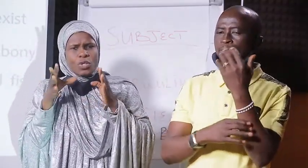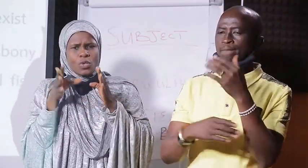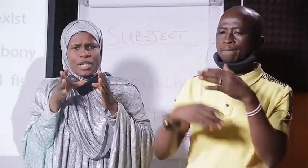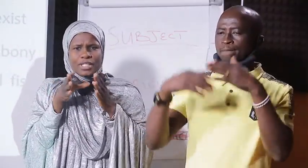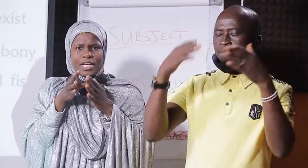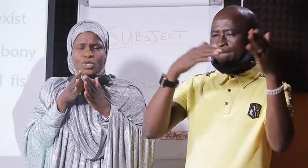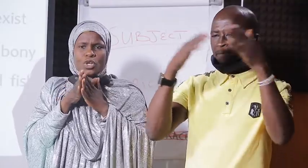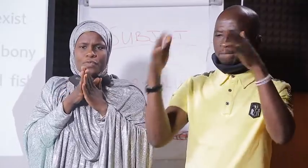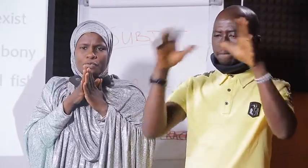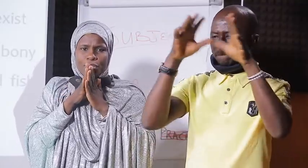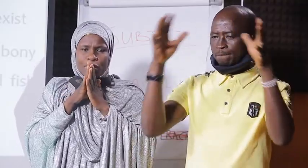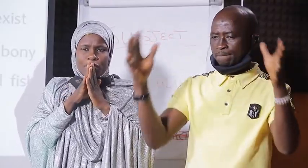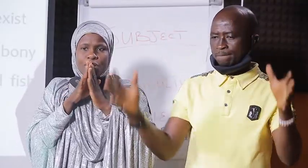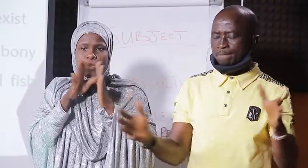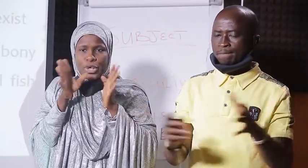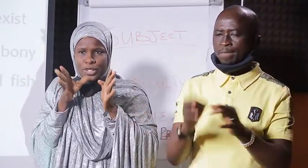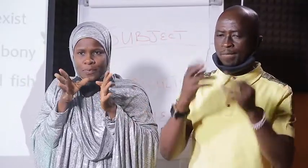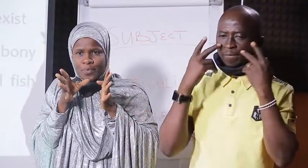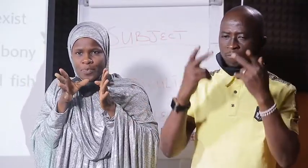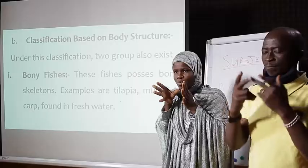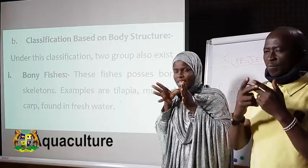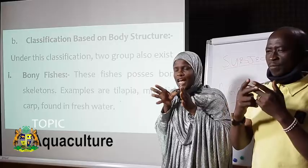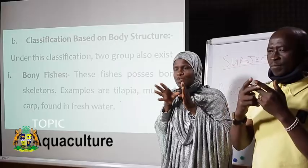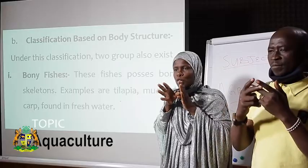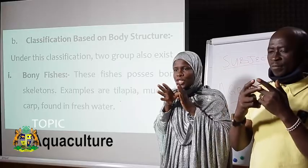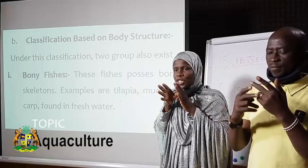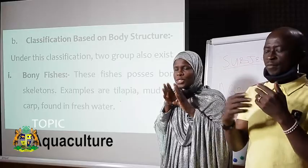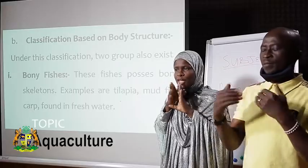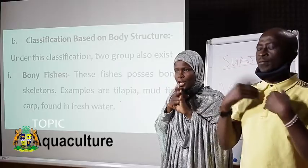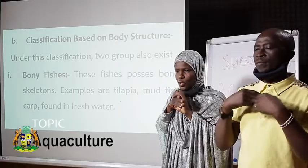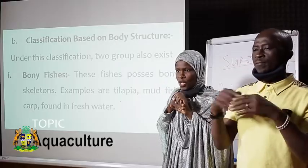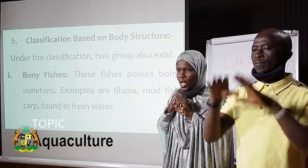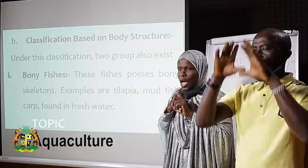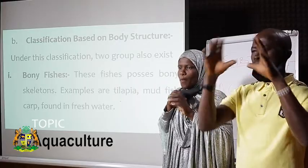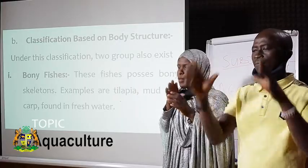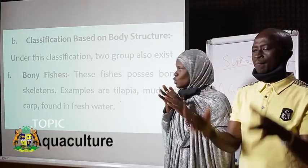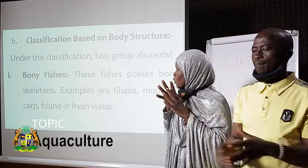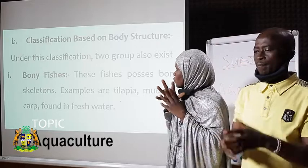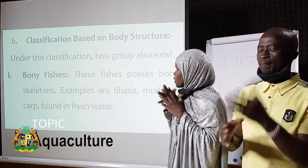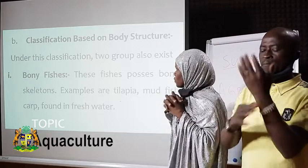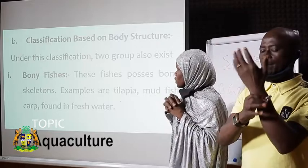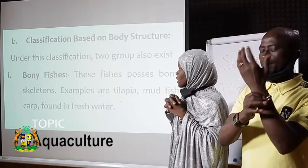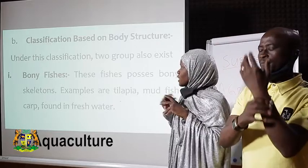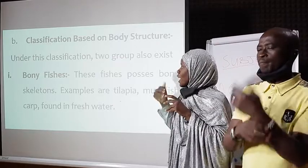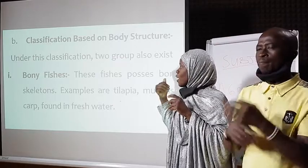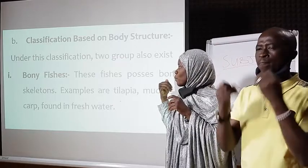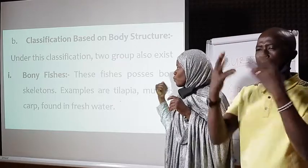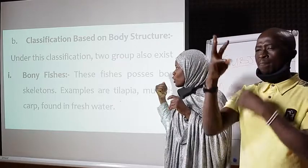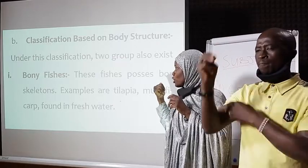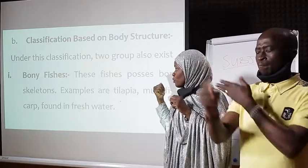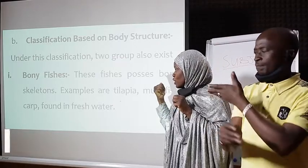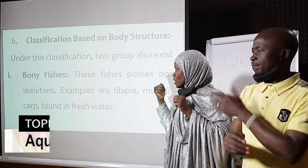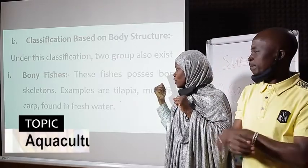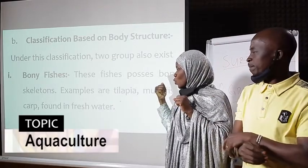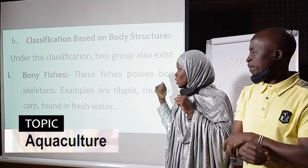That is, when you look at the skeleton of the fish, it is bony. It has bony skeleton. And most of these fishes that are